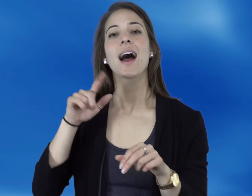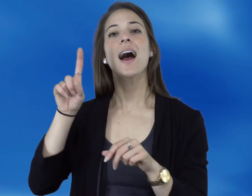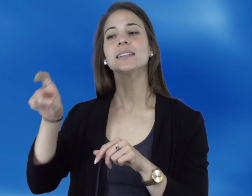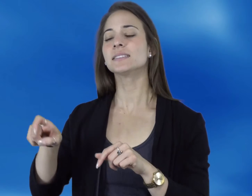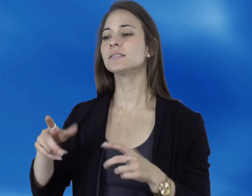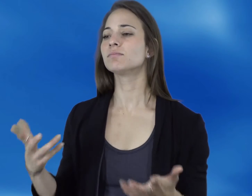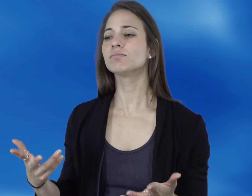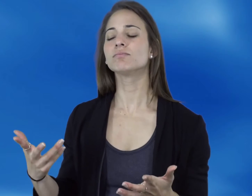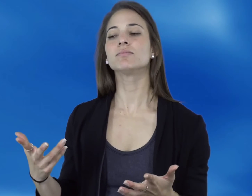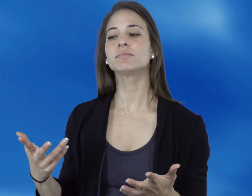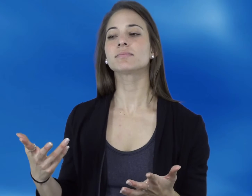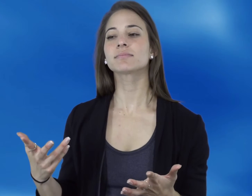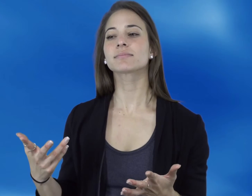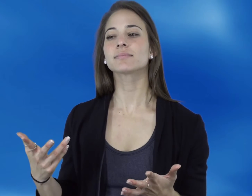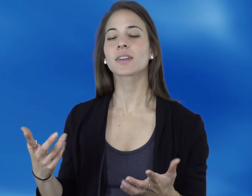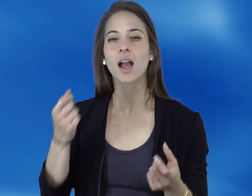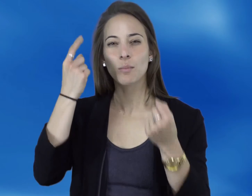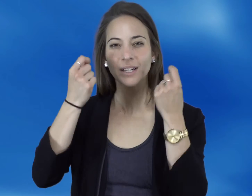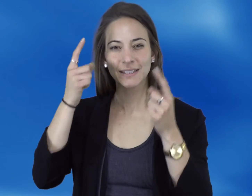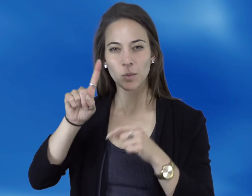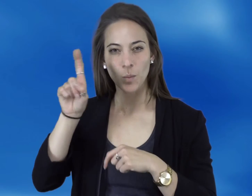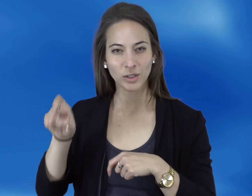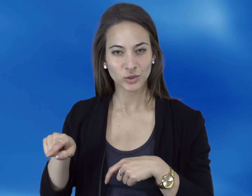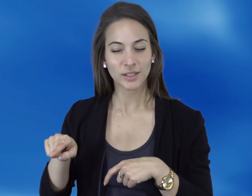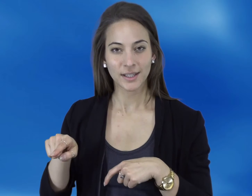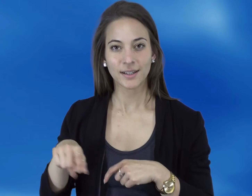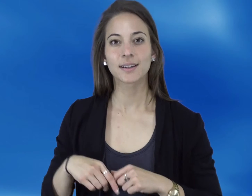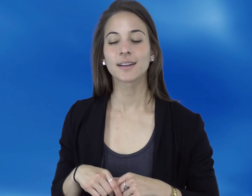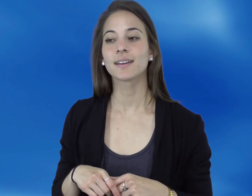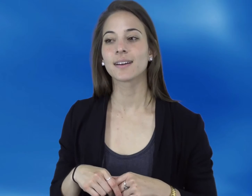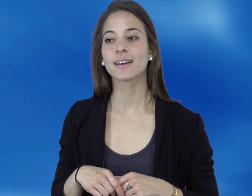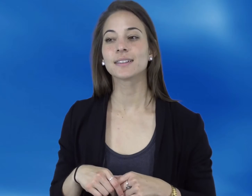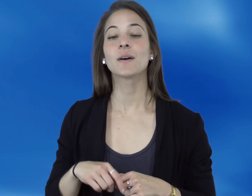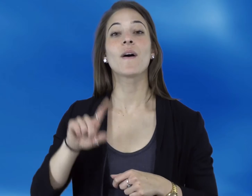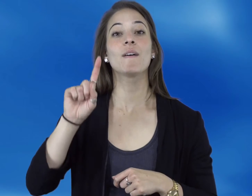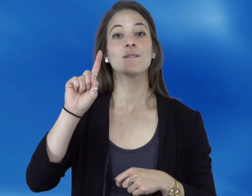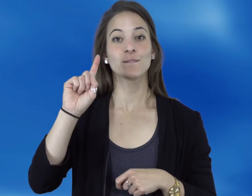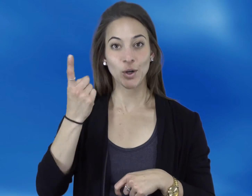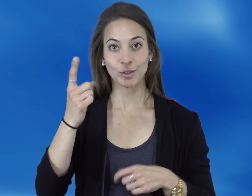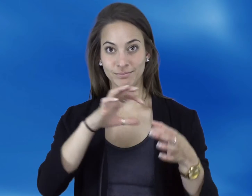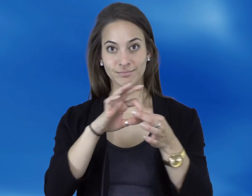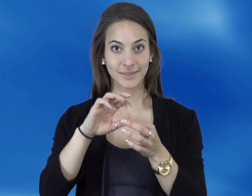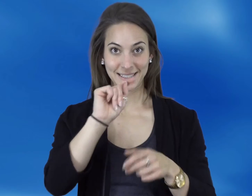Then I went on to ask comprehensive questions. The first question was related to the information in the written English text.